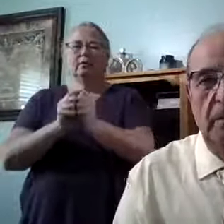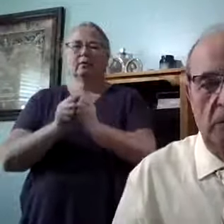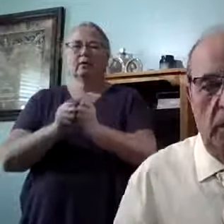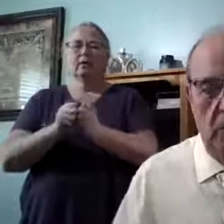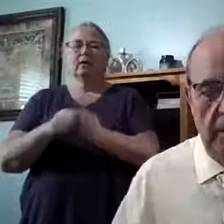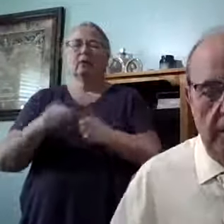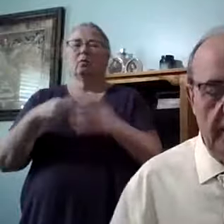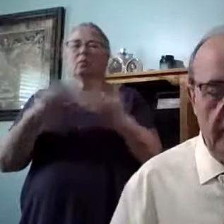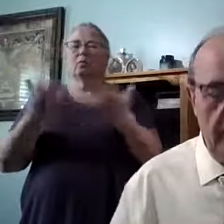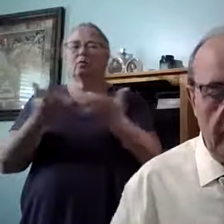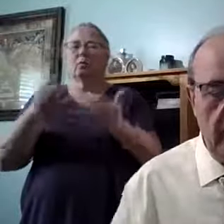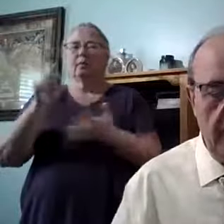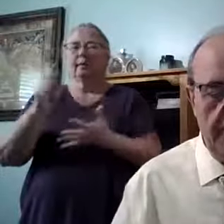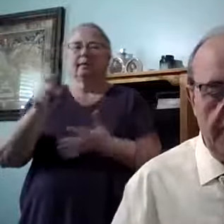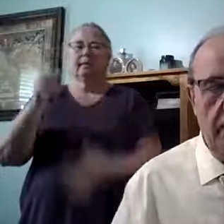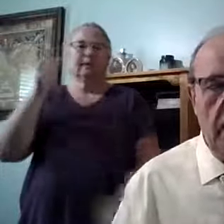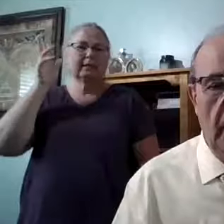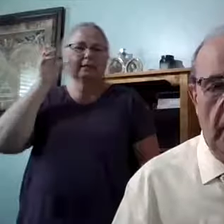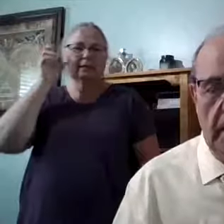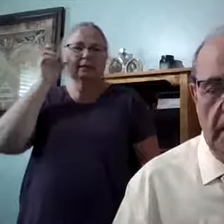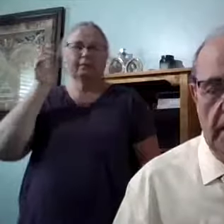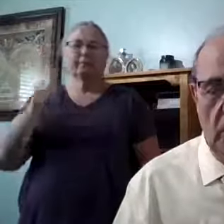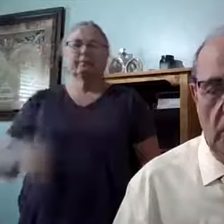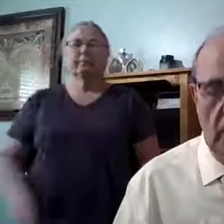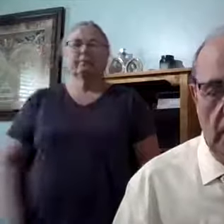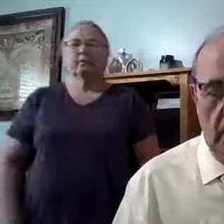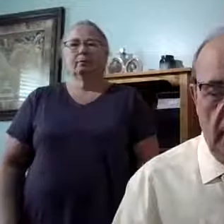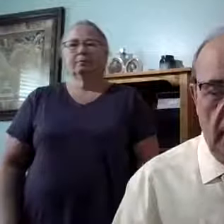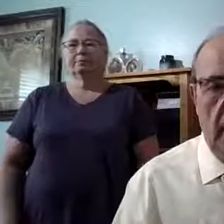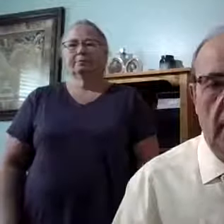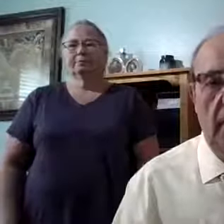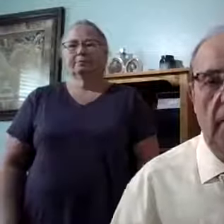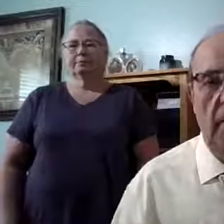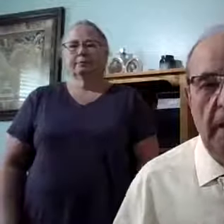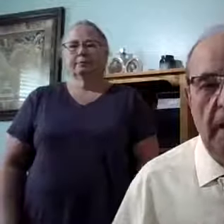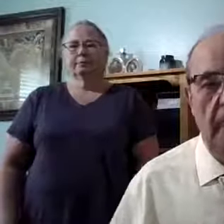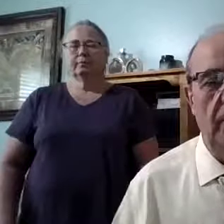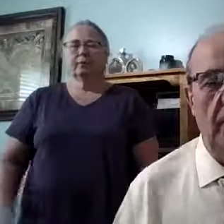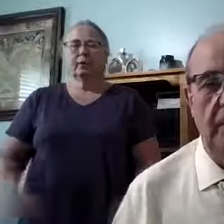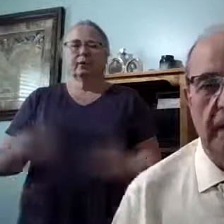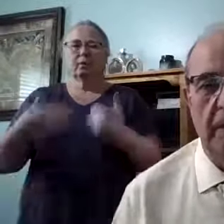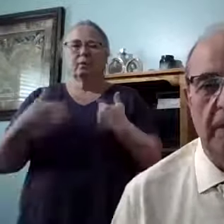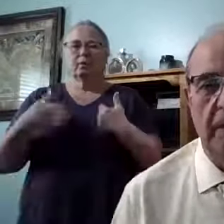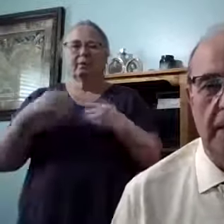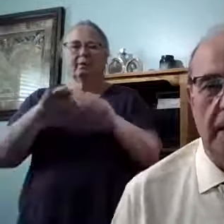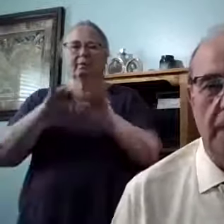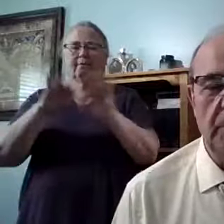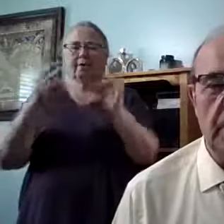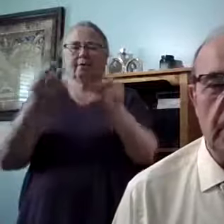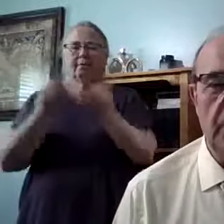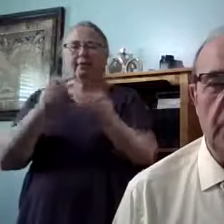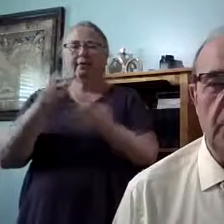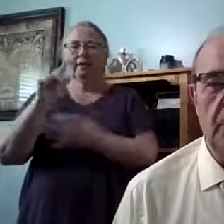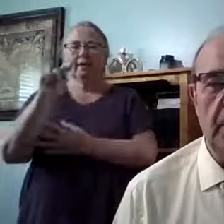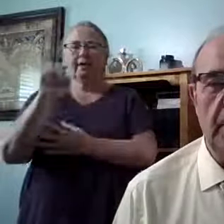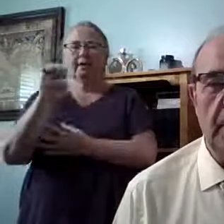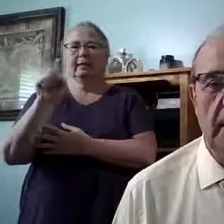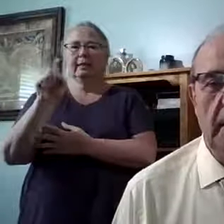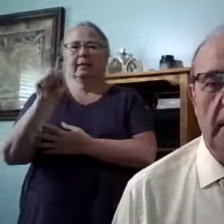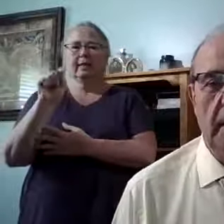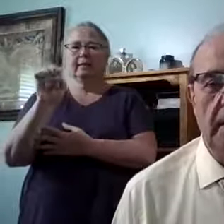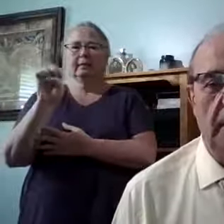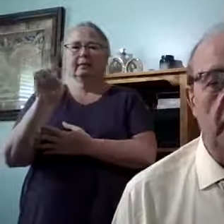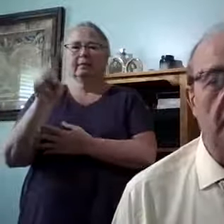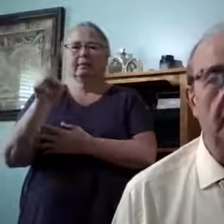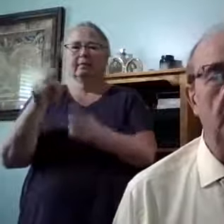glove with what we need to hear. And so we have a family that texts me, they must be,